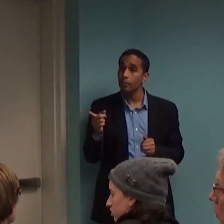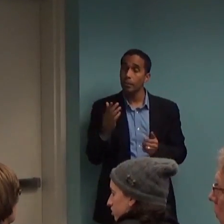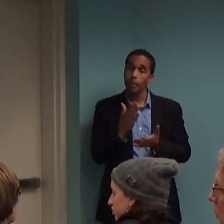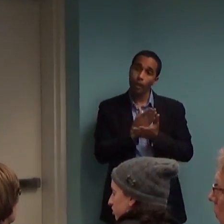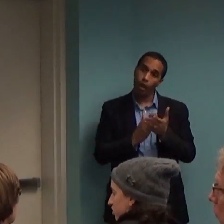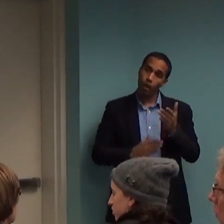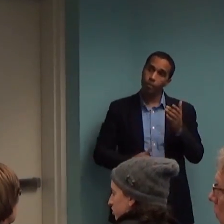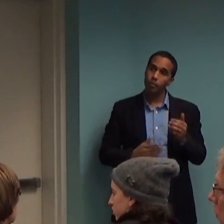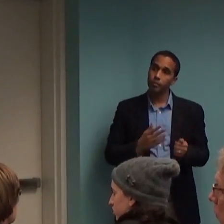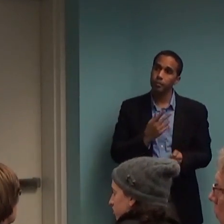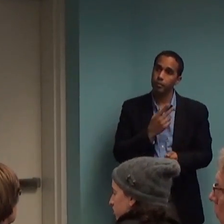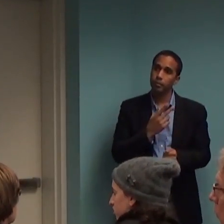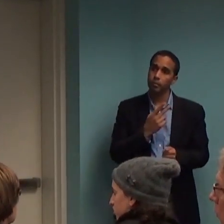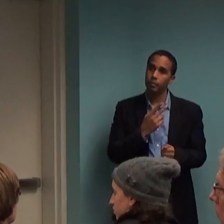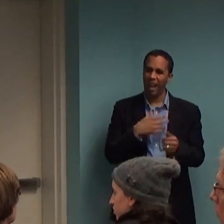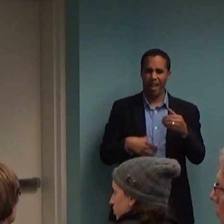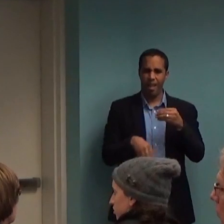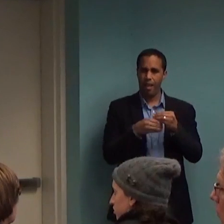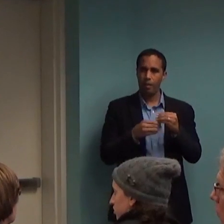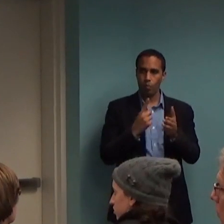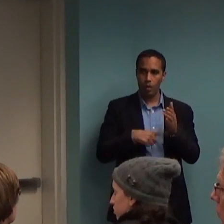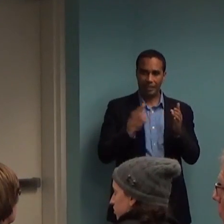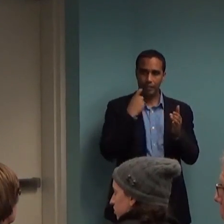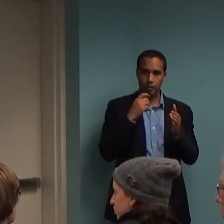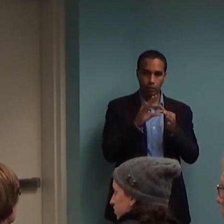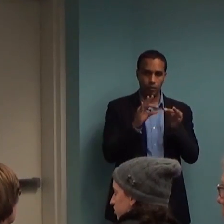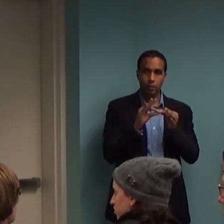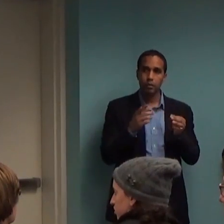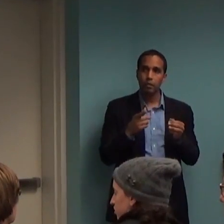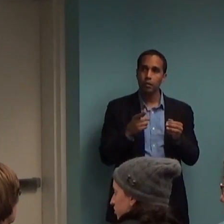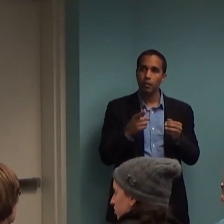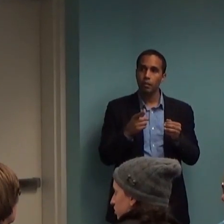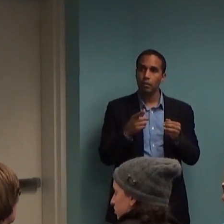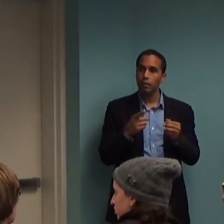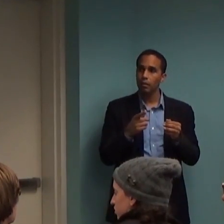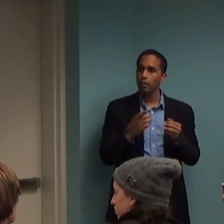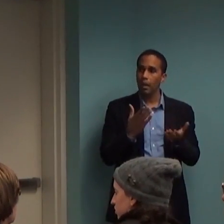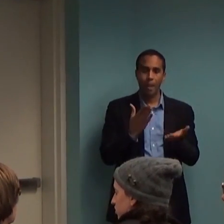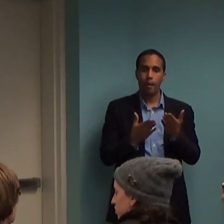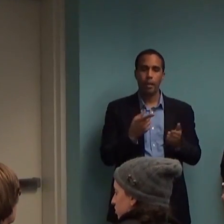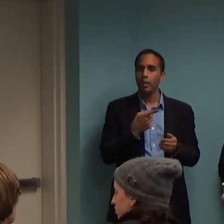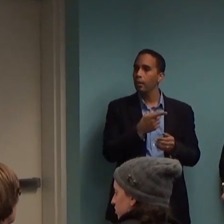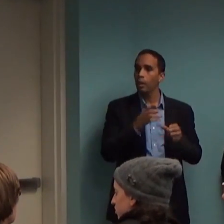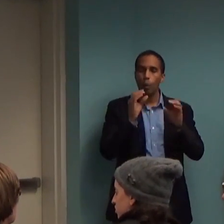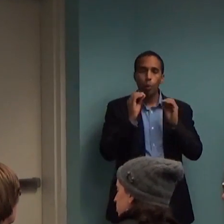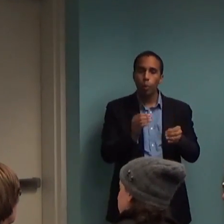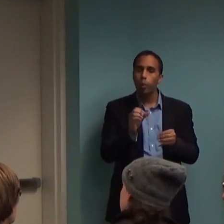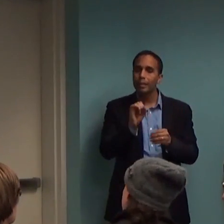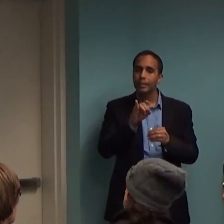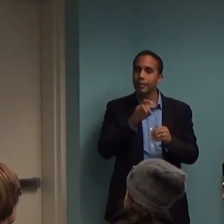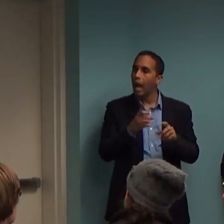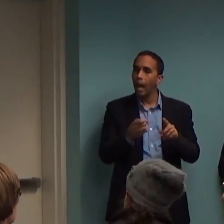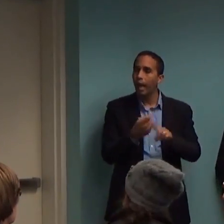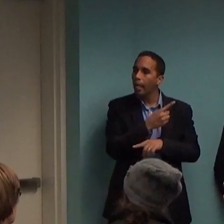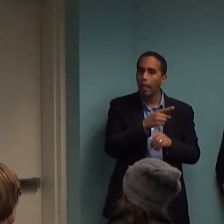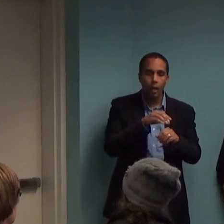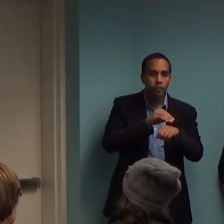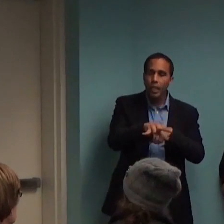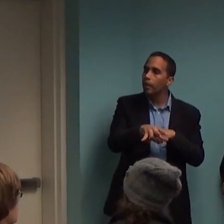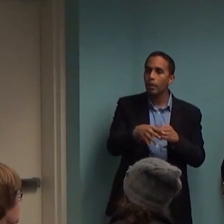to also piggyback on that, who isn't necessarily showing too many side effects to the medication, but they seem to be doing